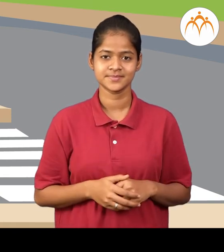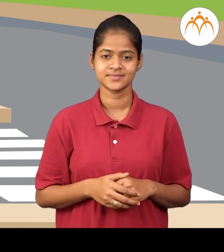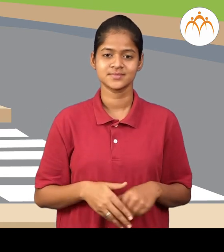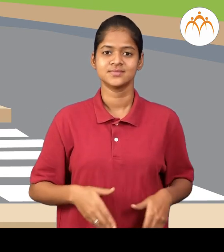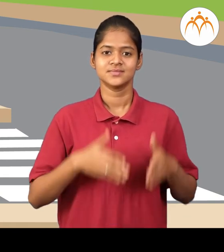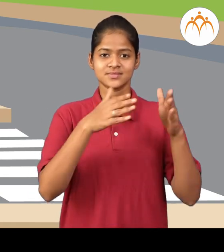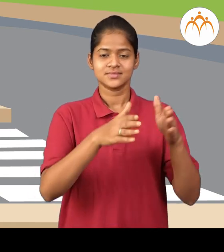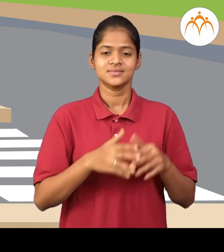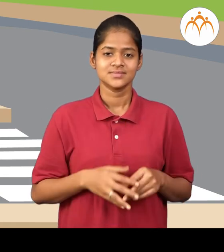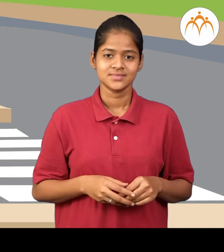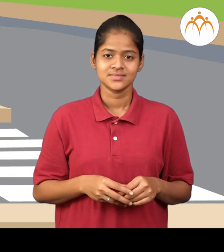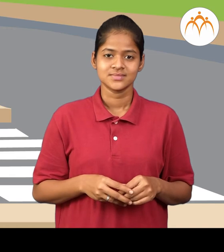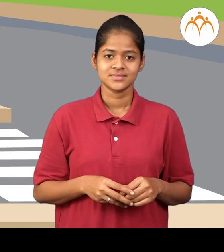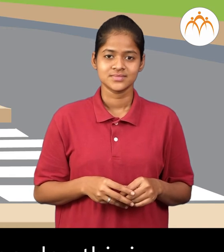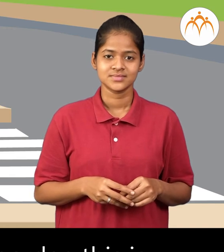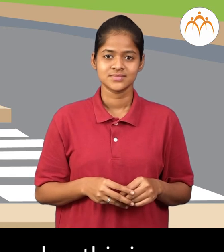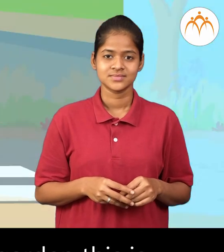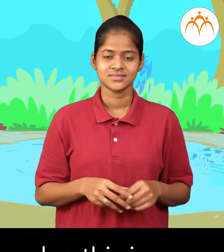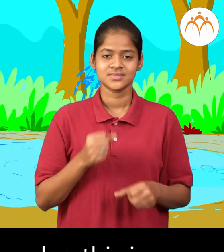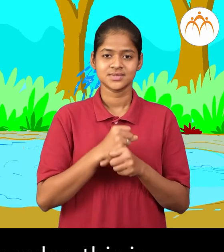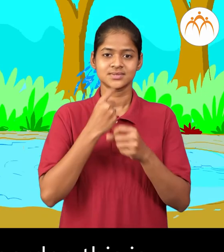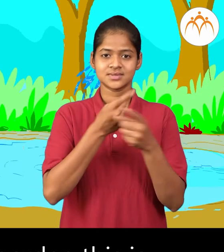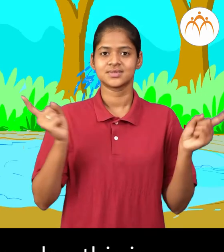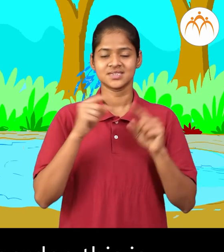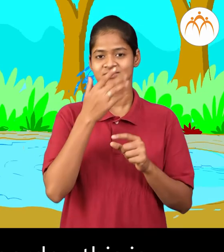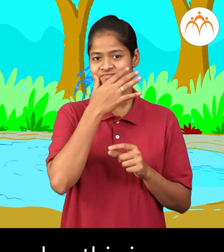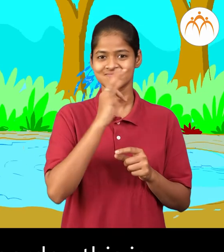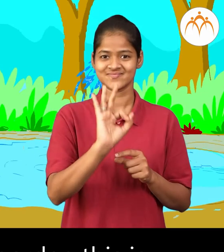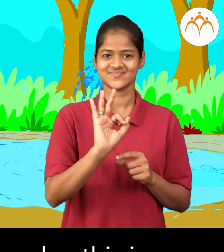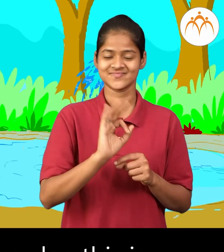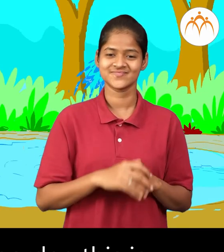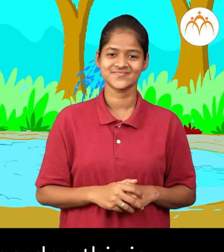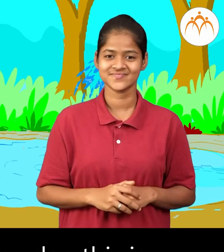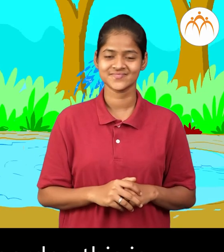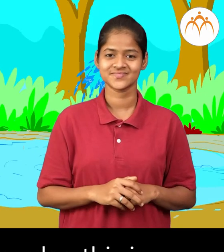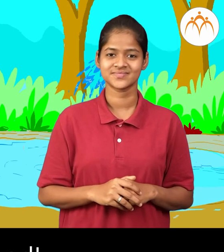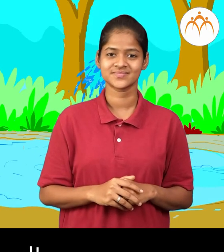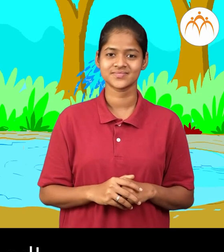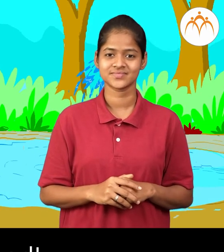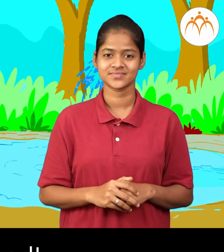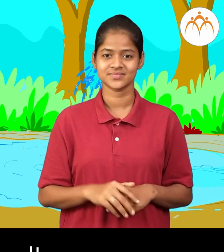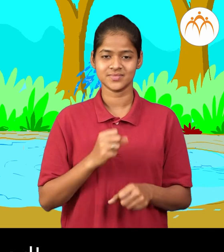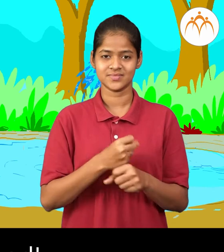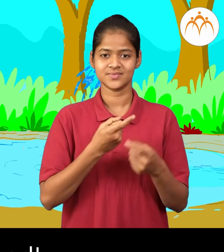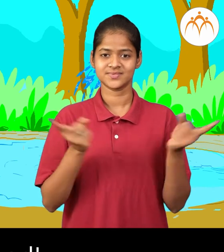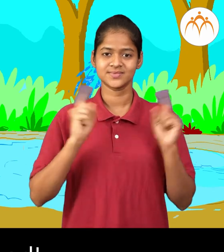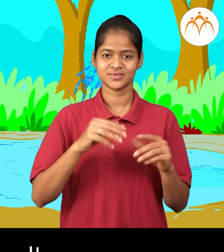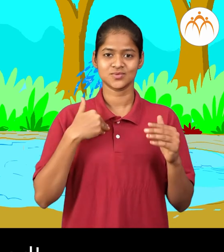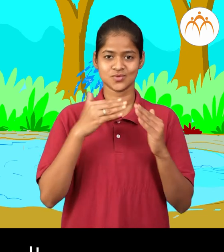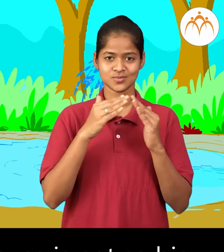Path Wow, what a nice garden this is. Really good. The